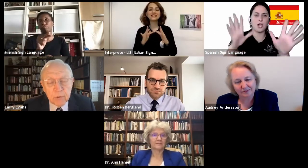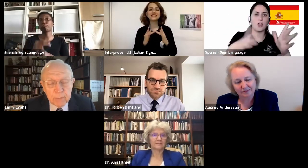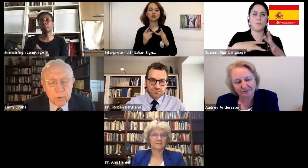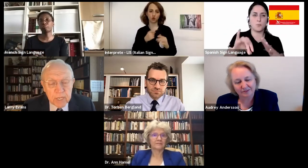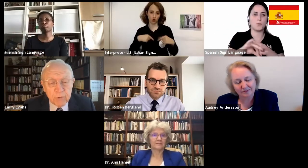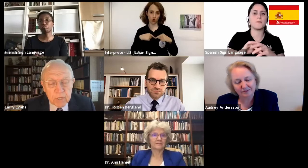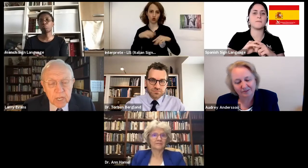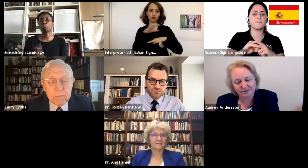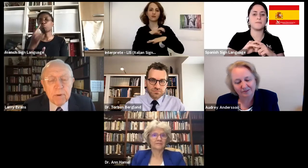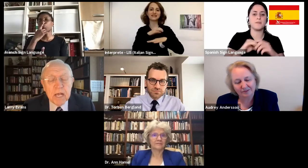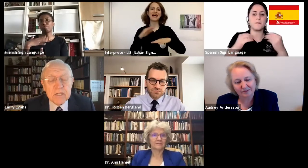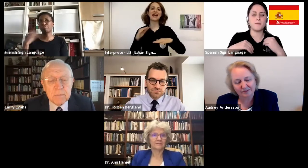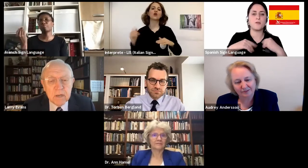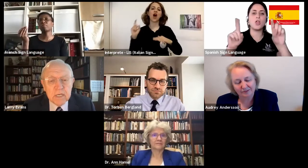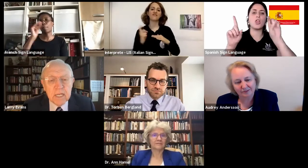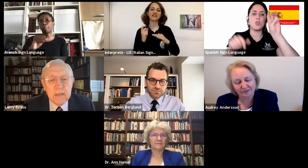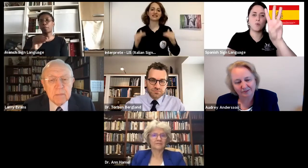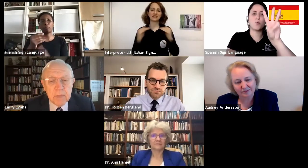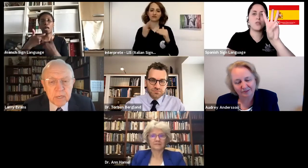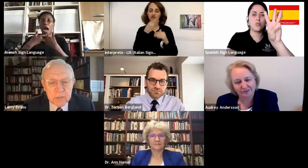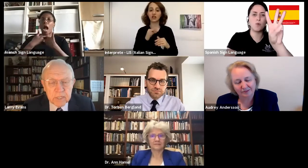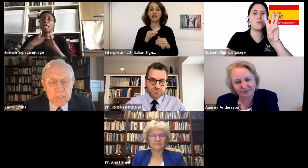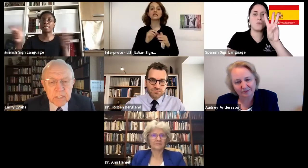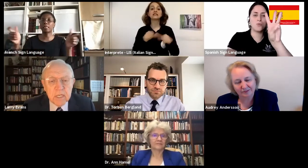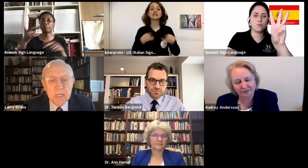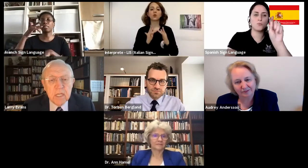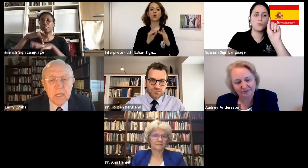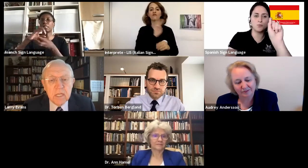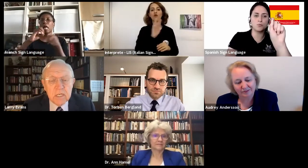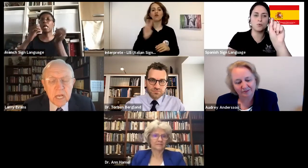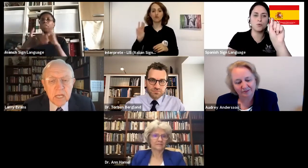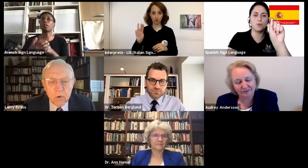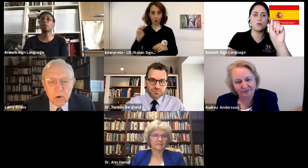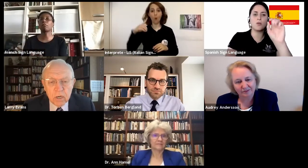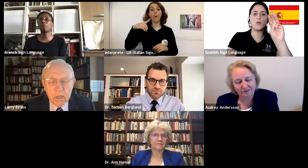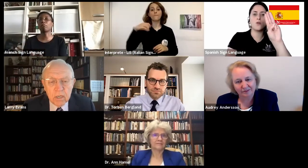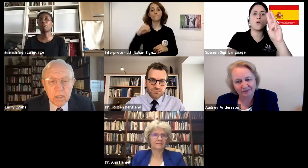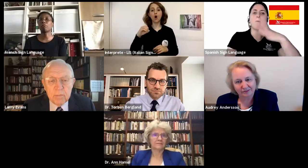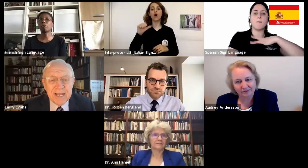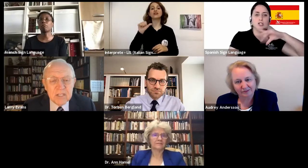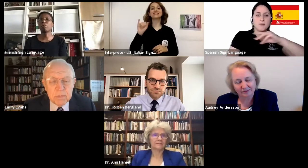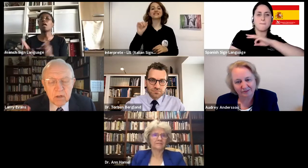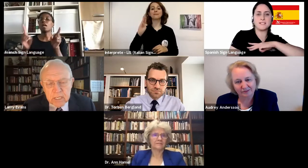www.possibilityministries.org.